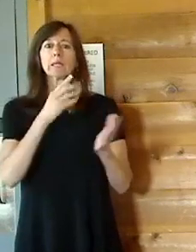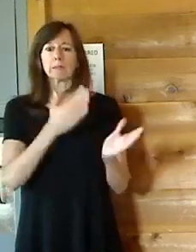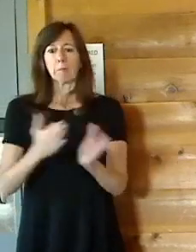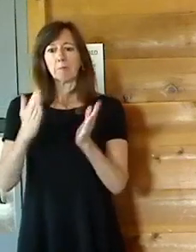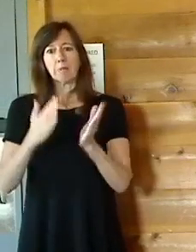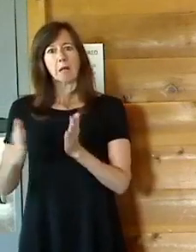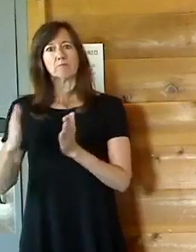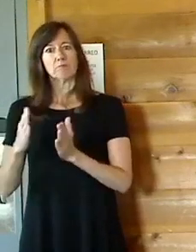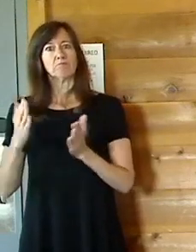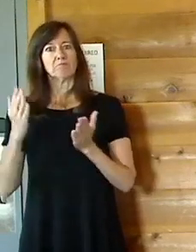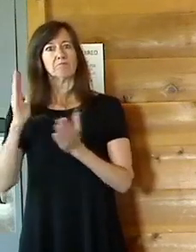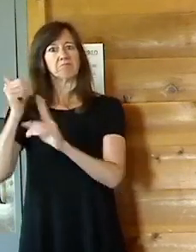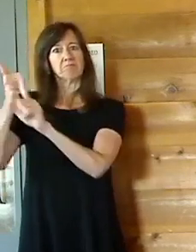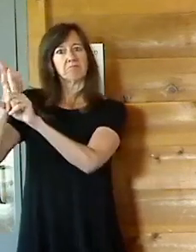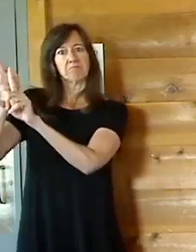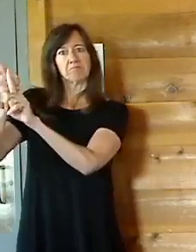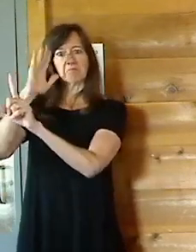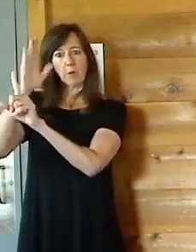manage the process.